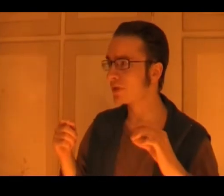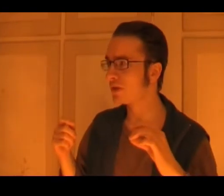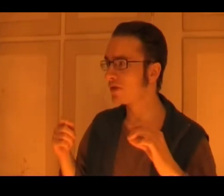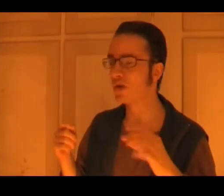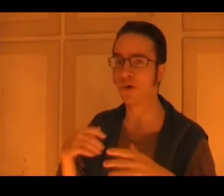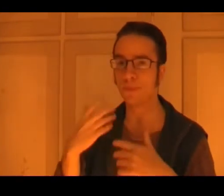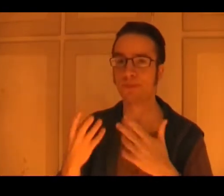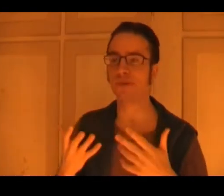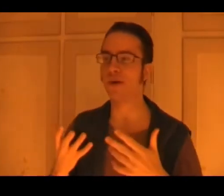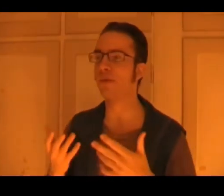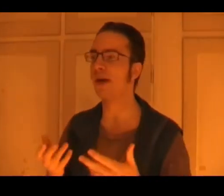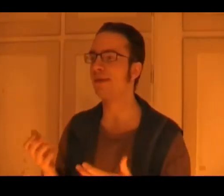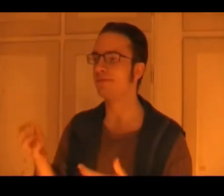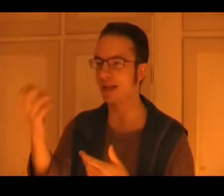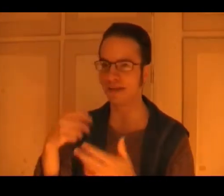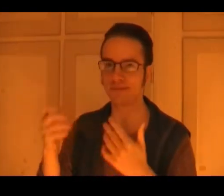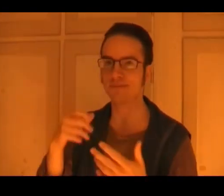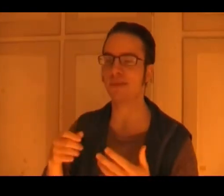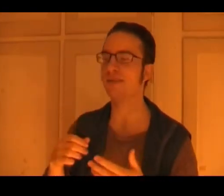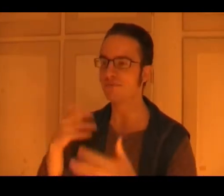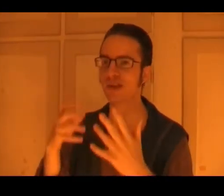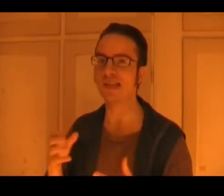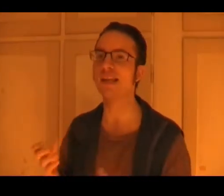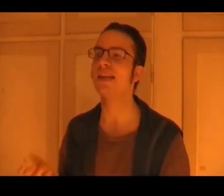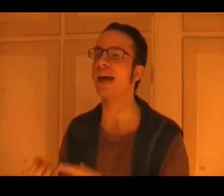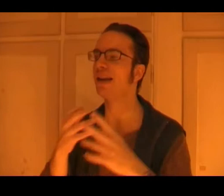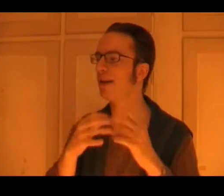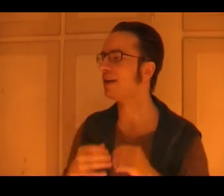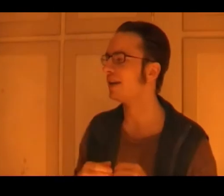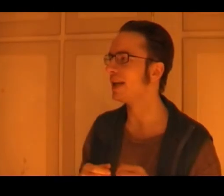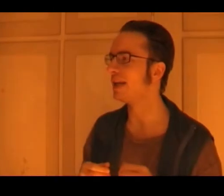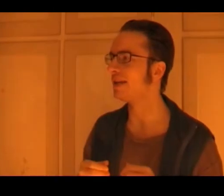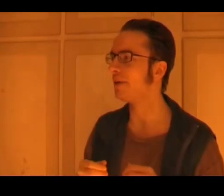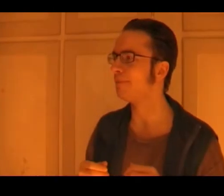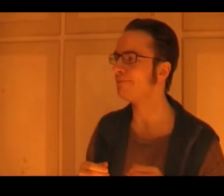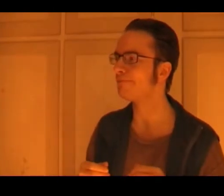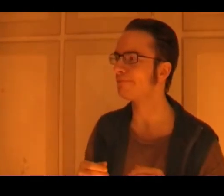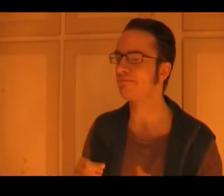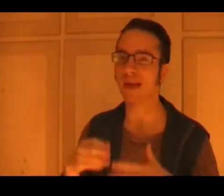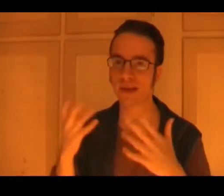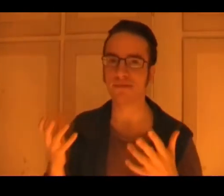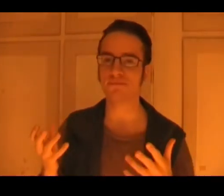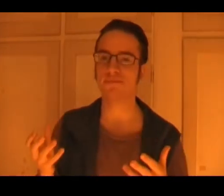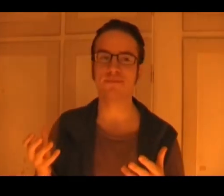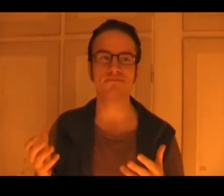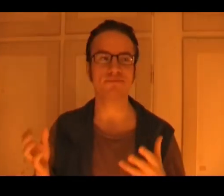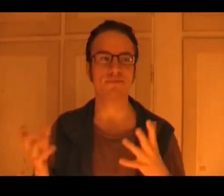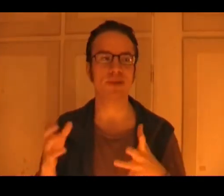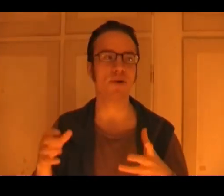so, you know, they, it, they succeed, and it, um, and they, you know,